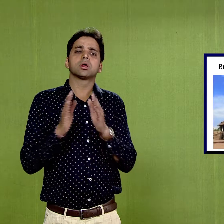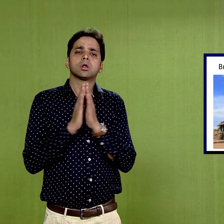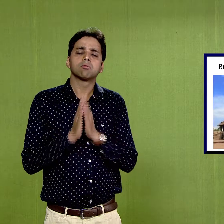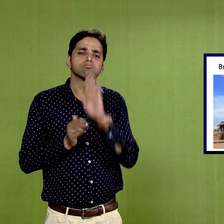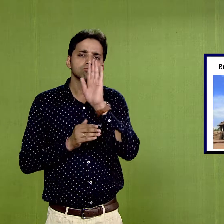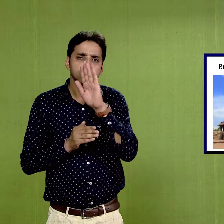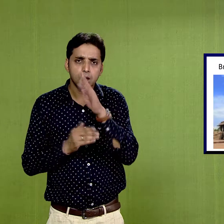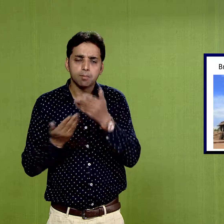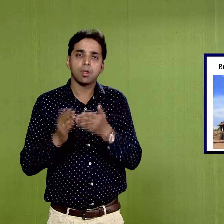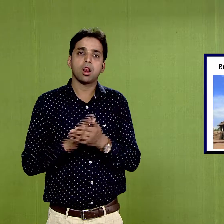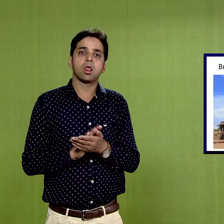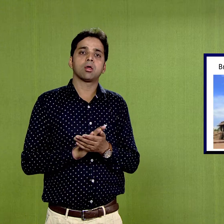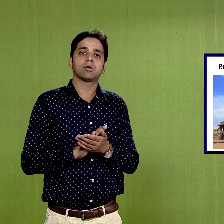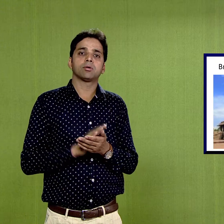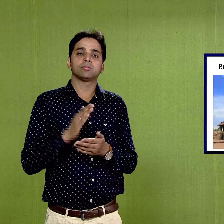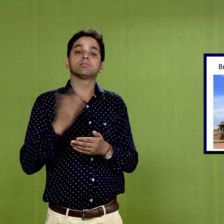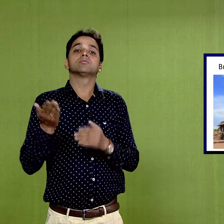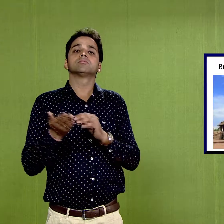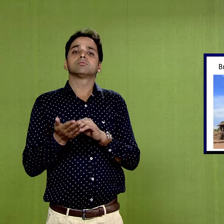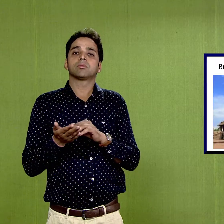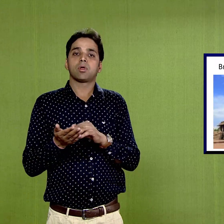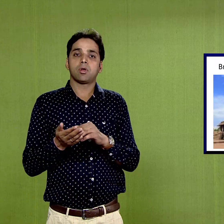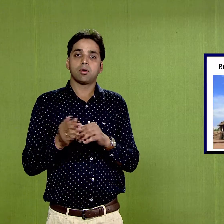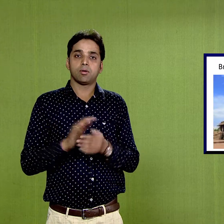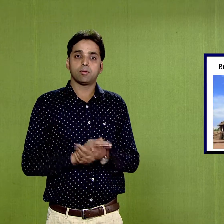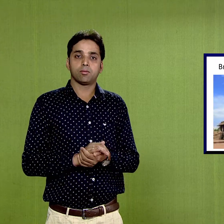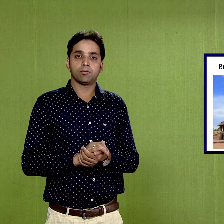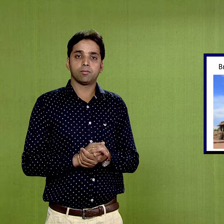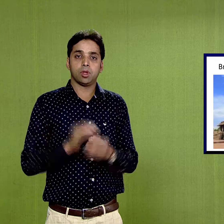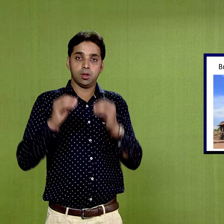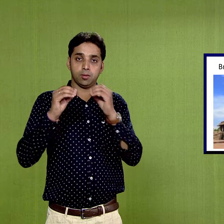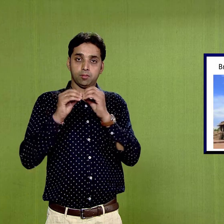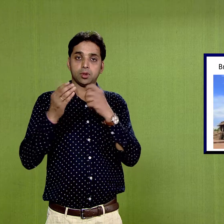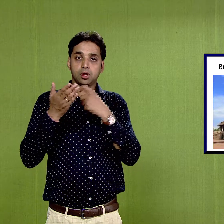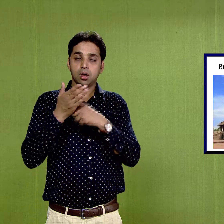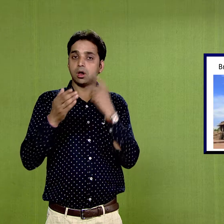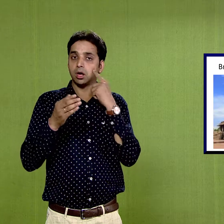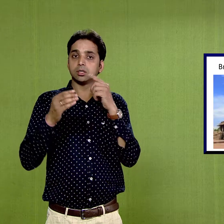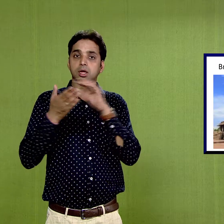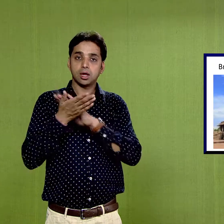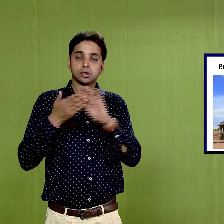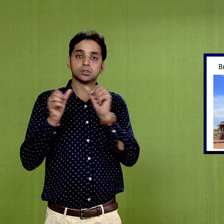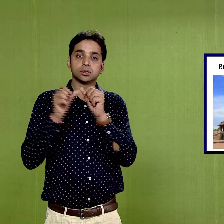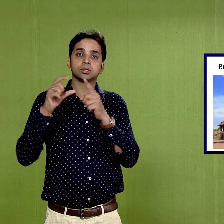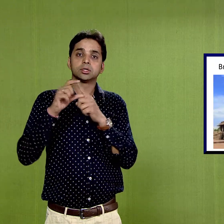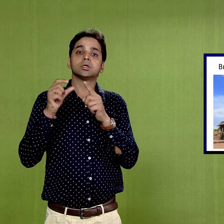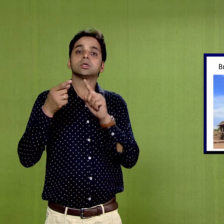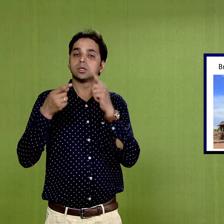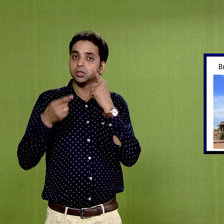Nadu.